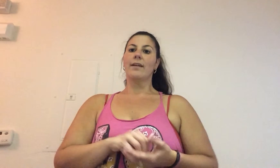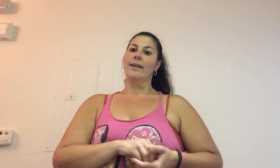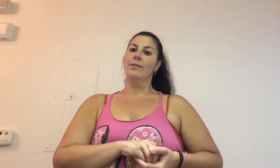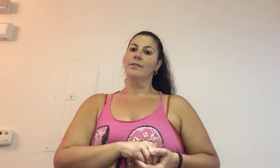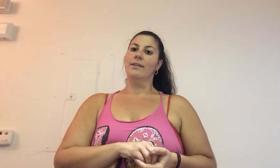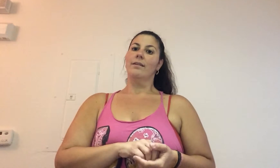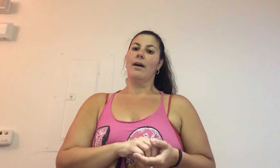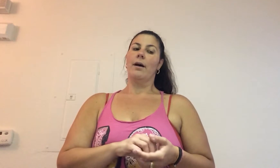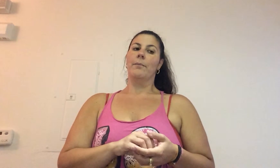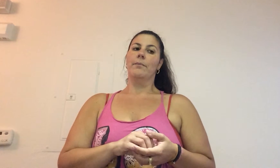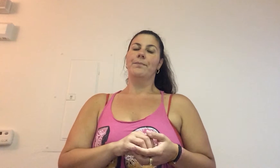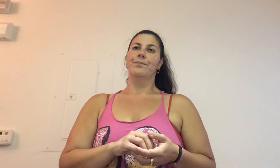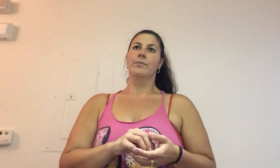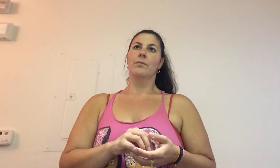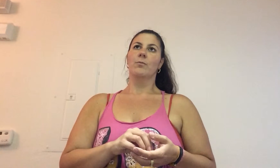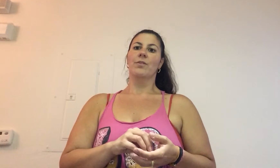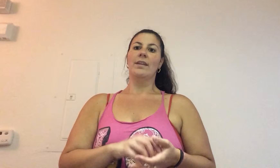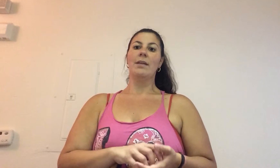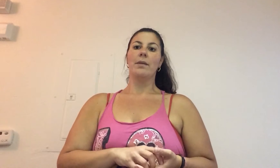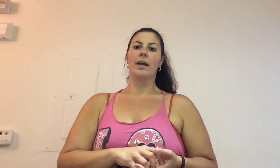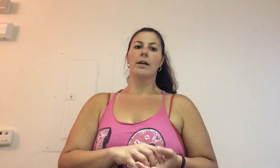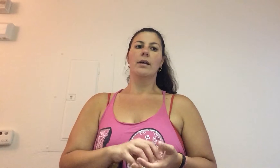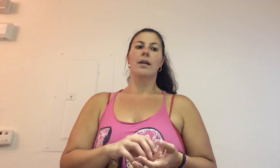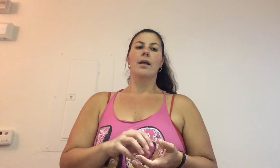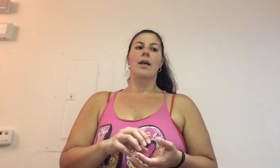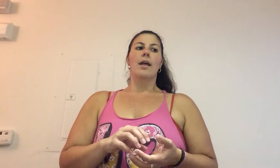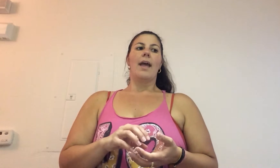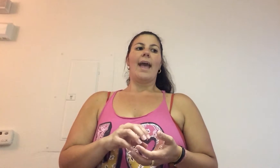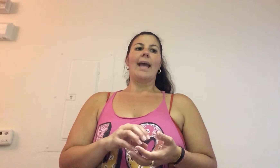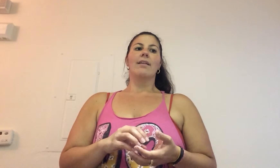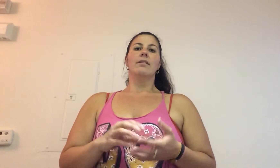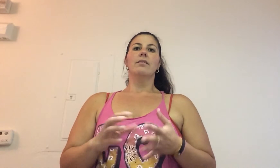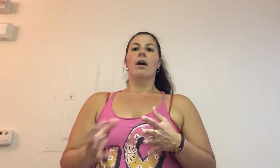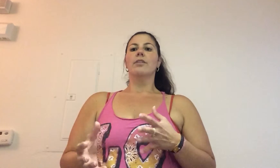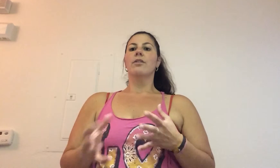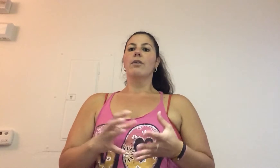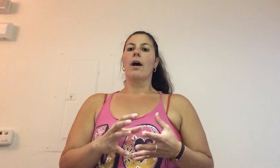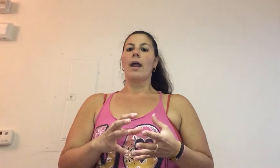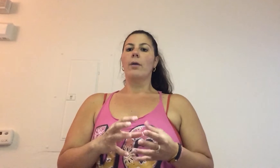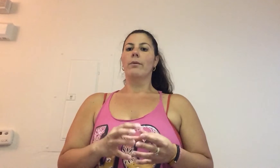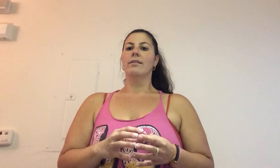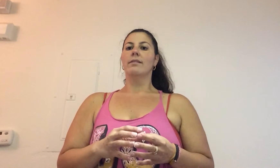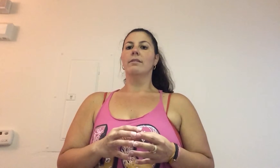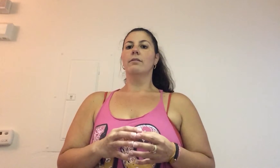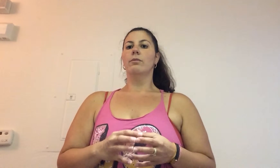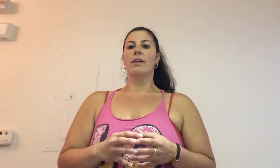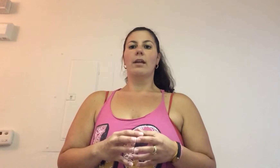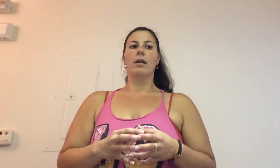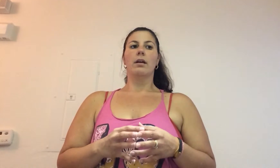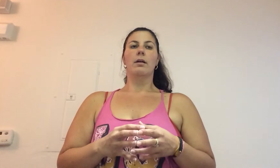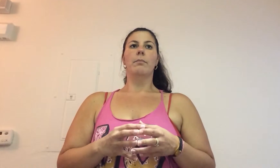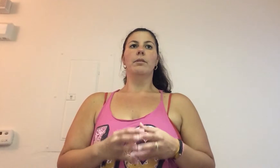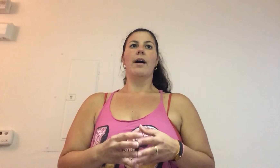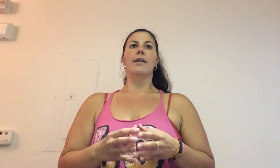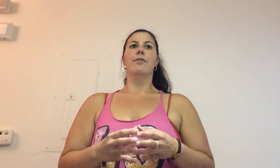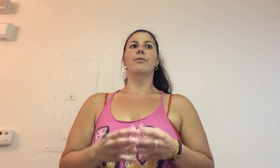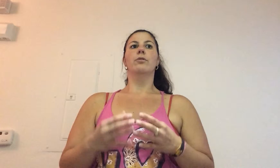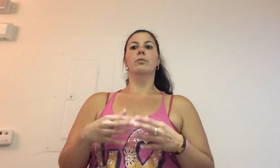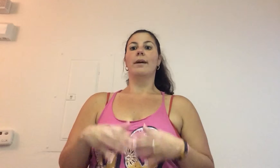diagnosed as, um, with anemia. And the doctor thought I was losing blood through my